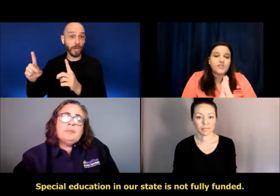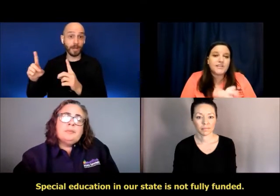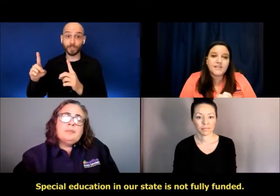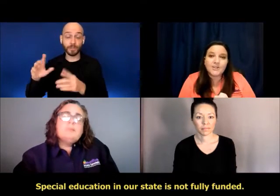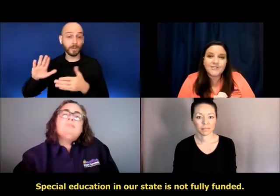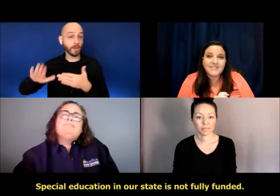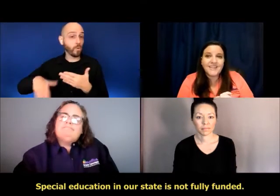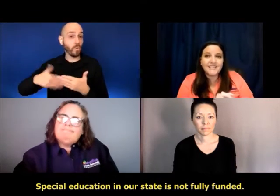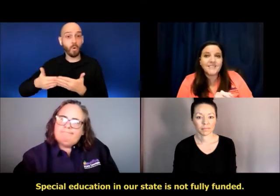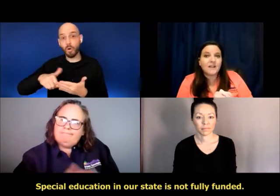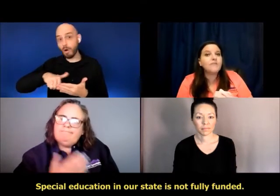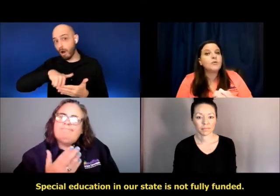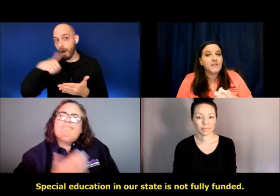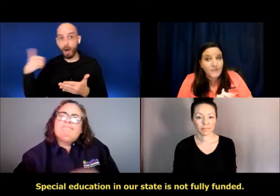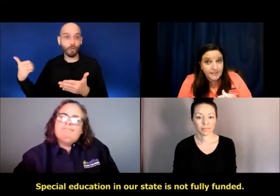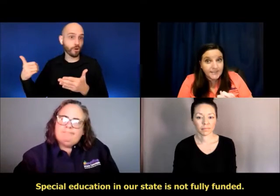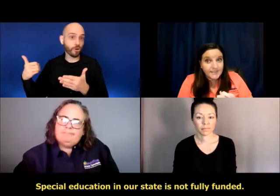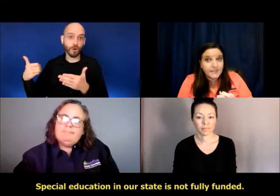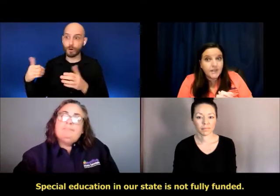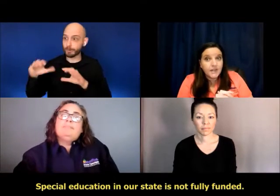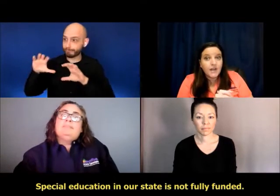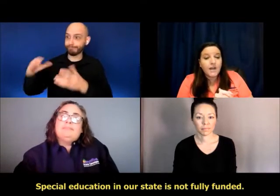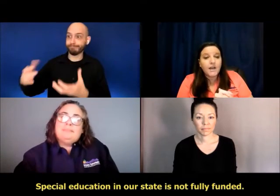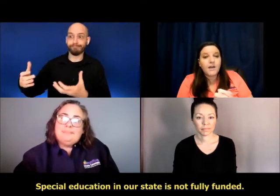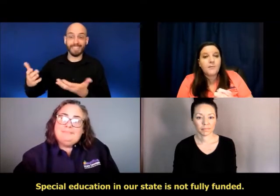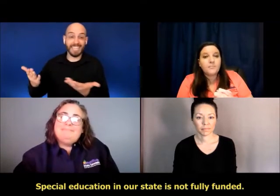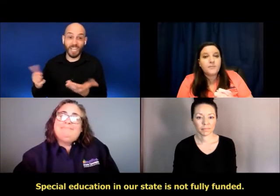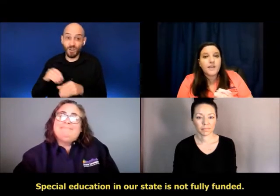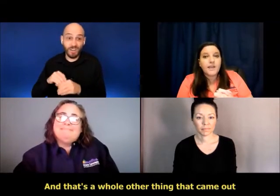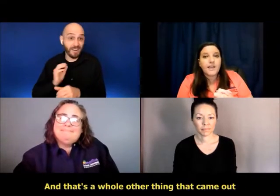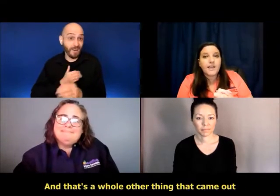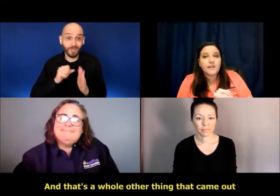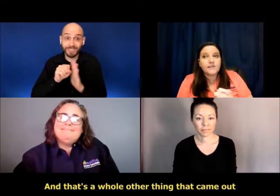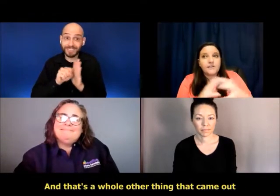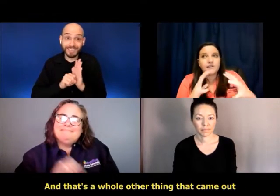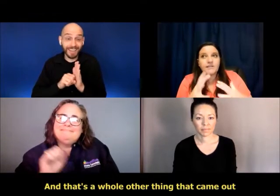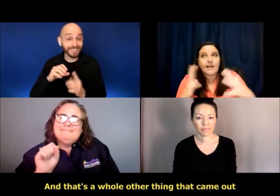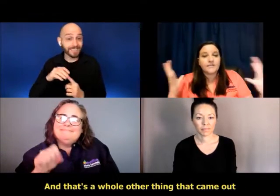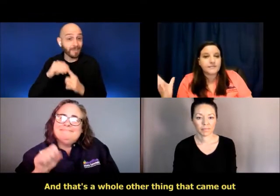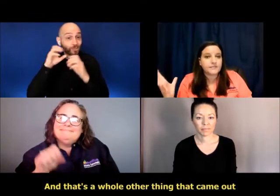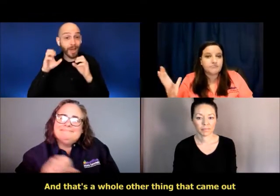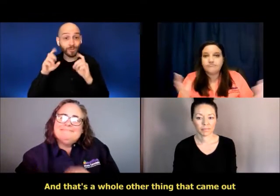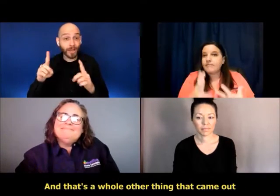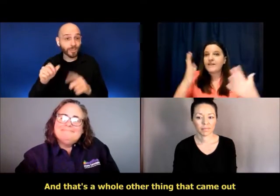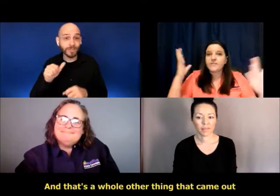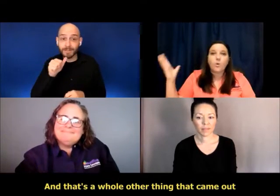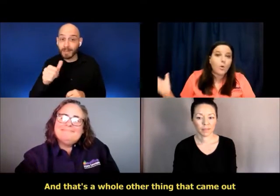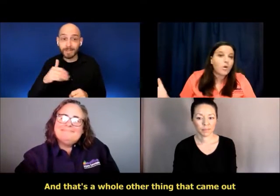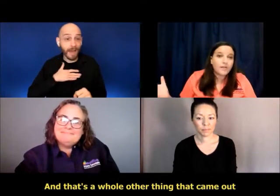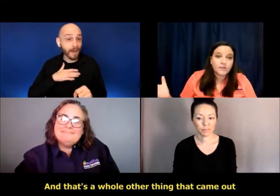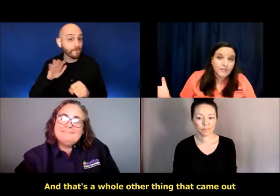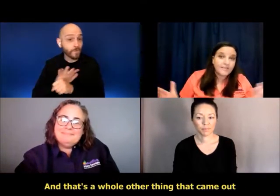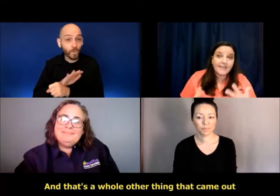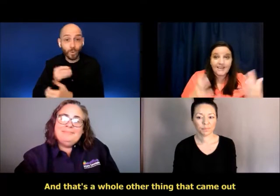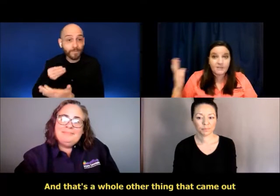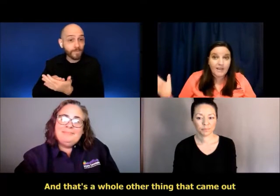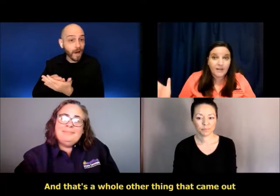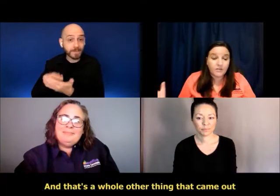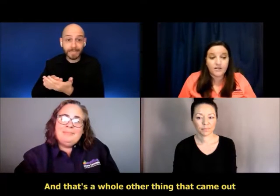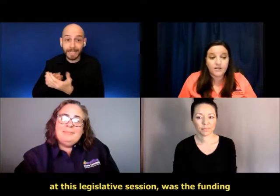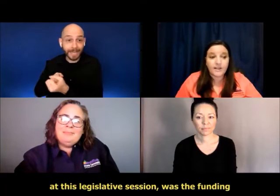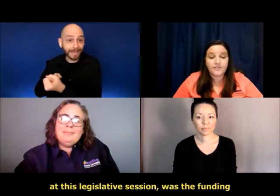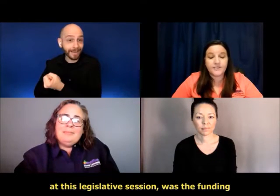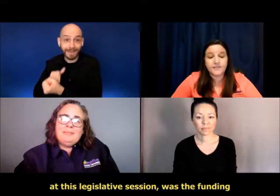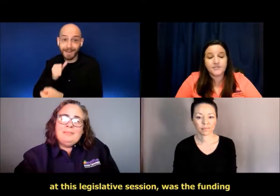education in our state is not fully funded. Um, and that's, that's a whole other thing that